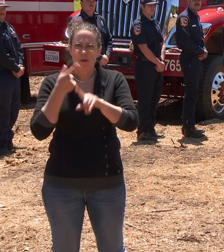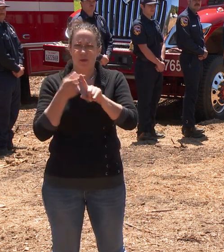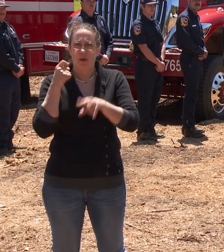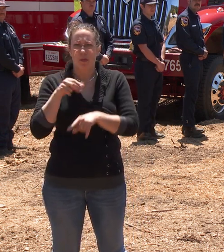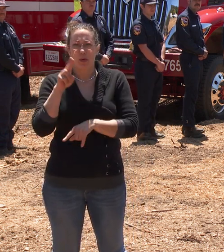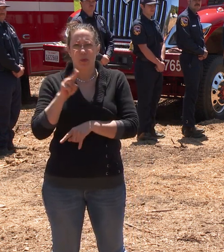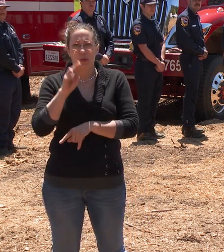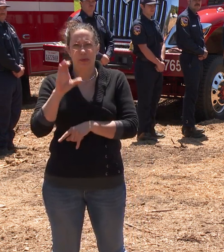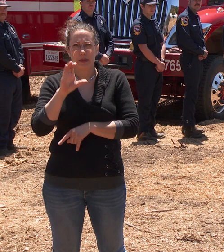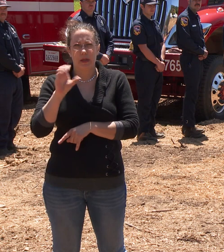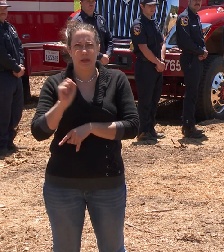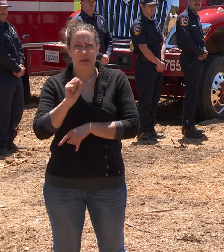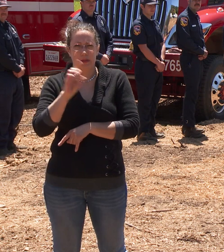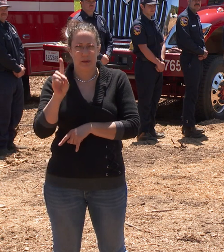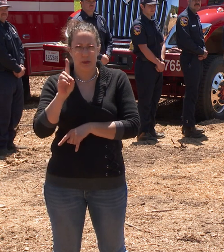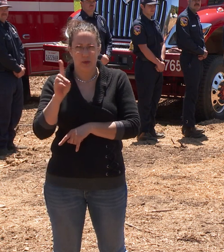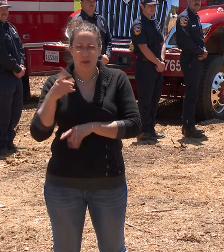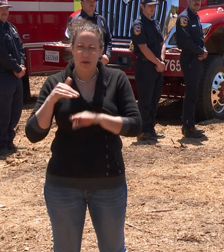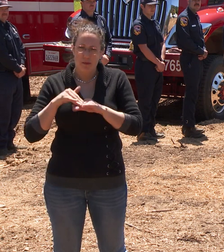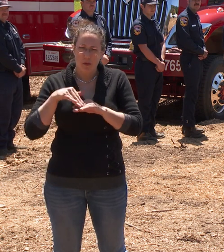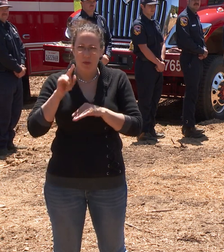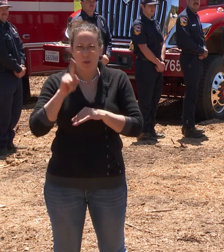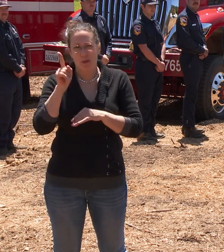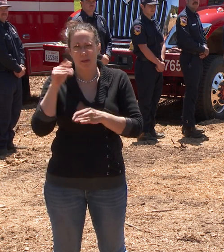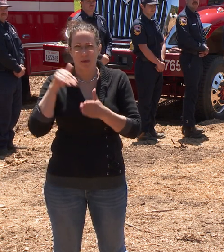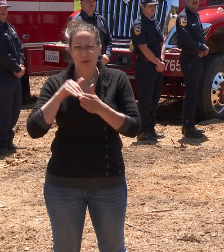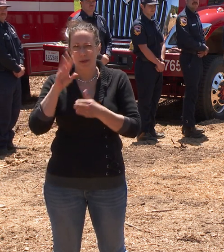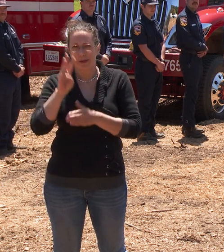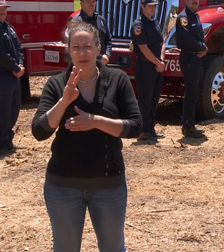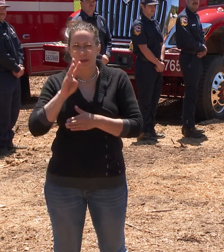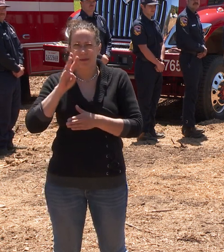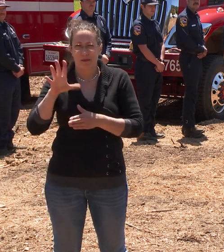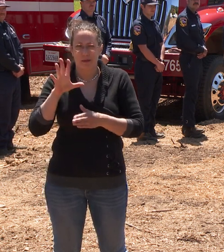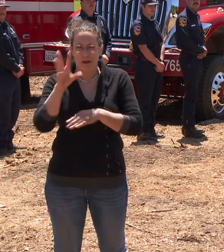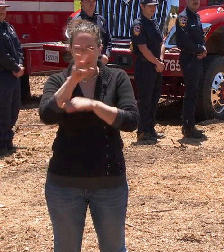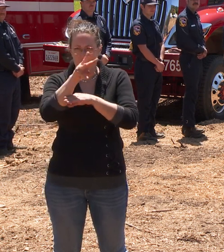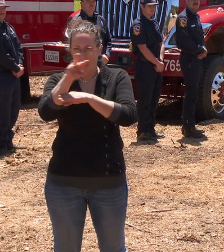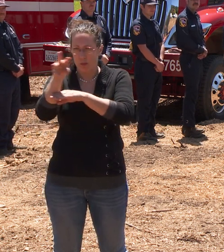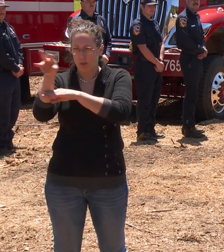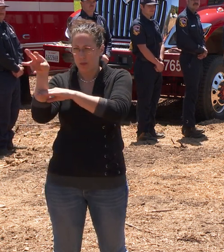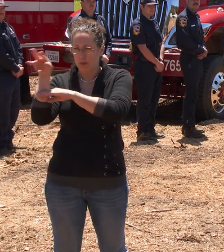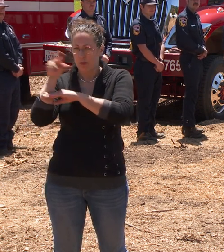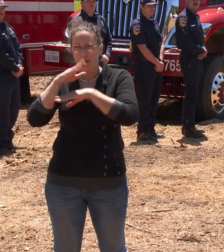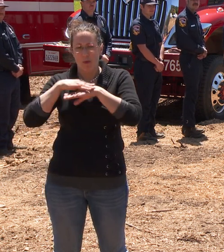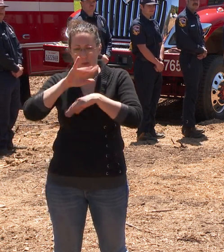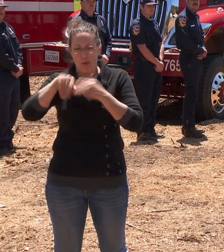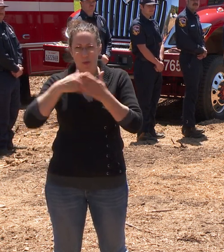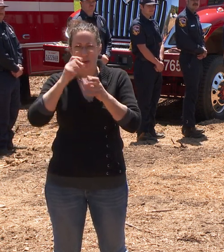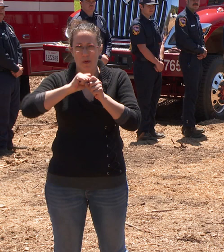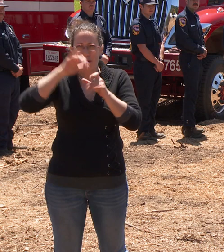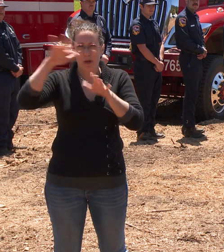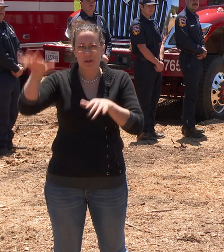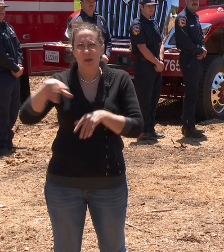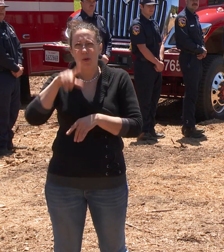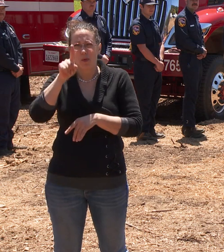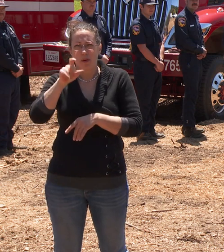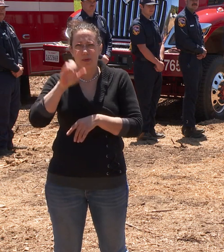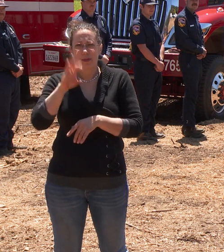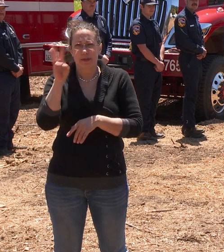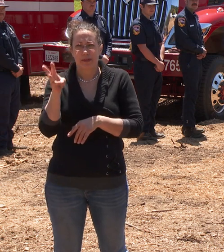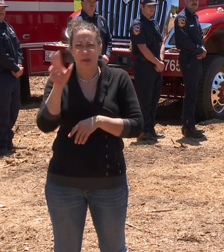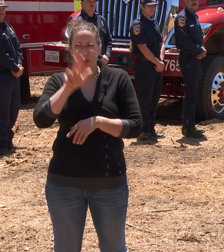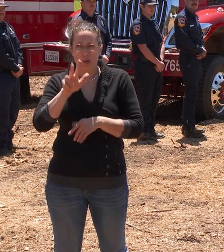Diego. There are over 1,065 cameras on mountaintops across California with 163